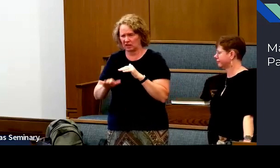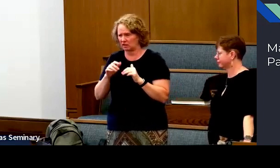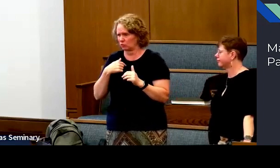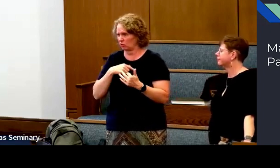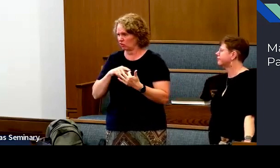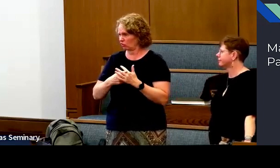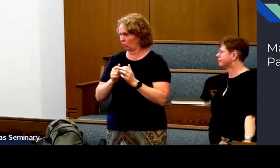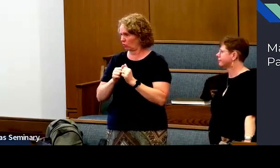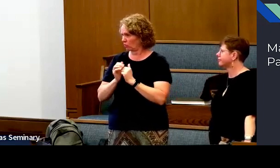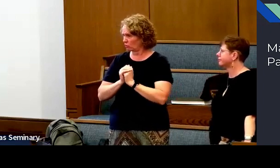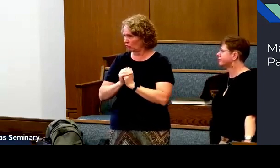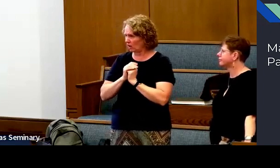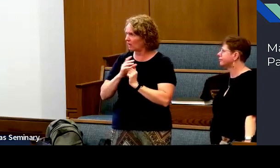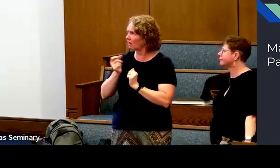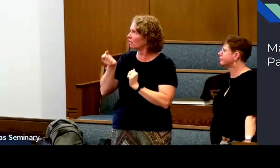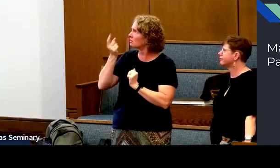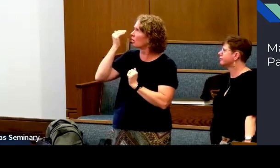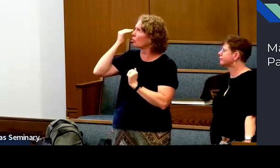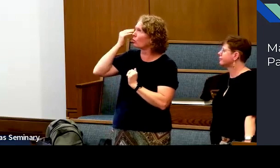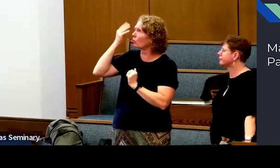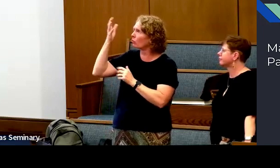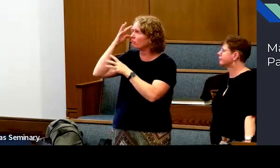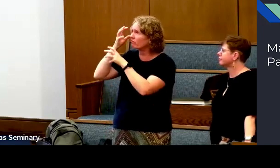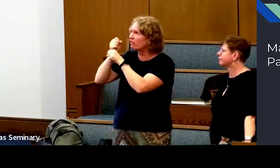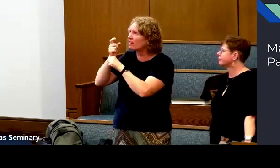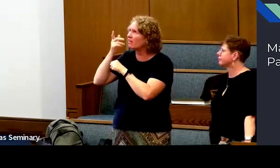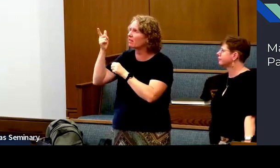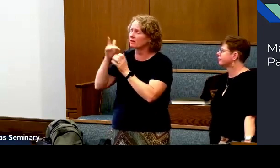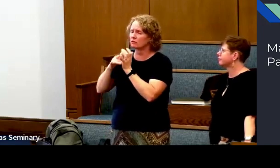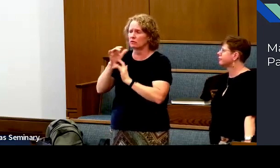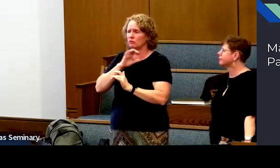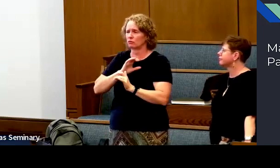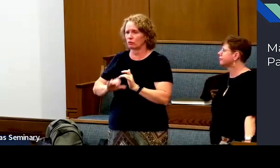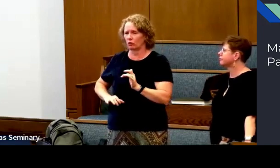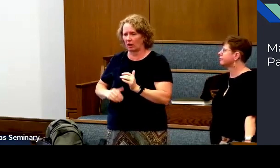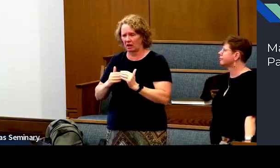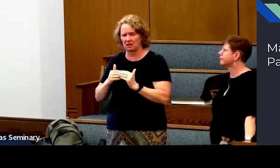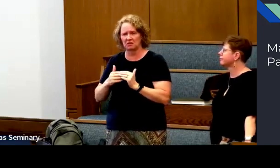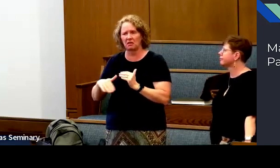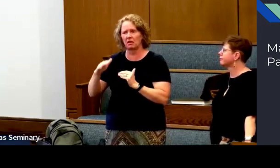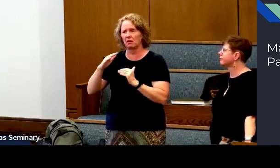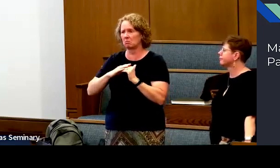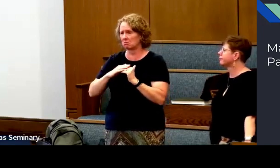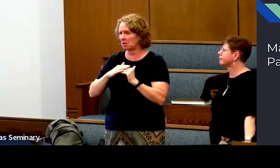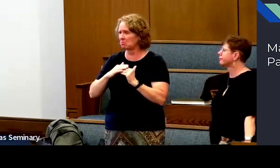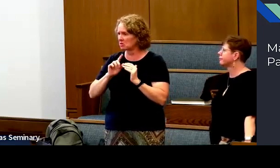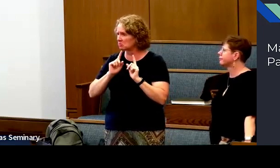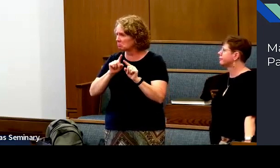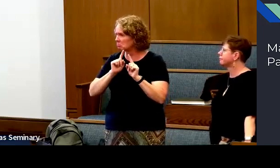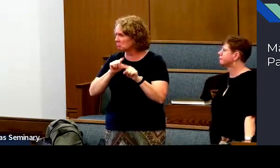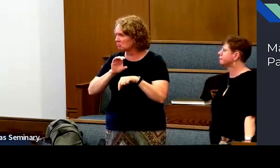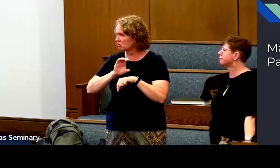can. Start with the basics. Start with prayer. Build your faith in Jesus Christ.